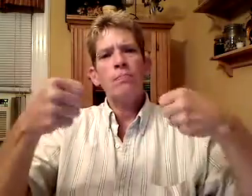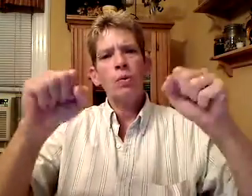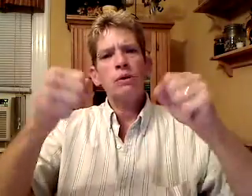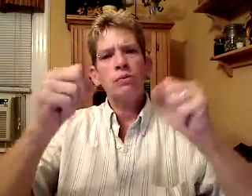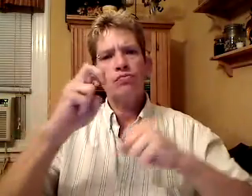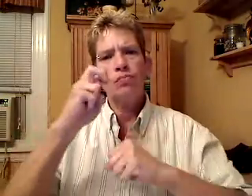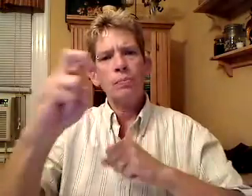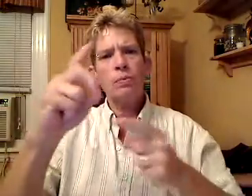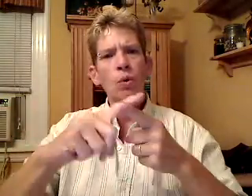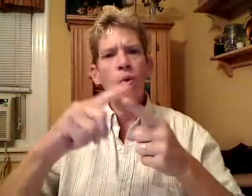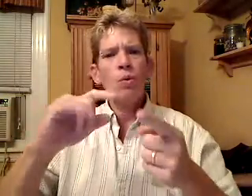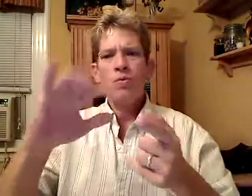can't, I buy a food.